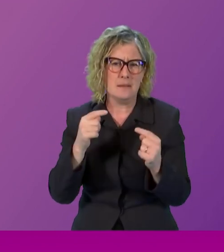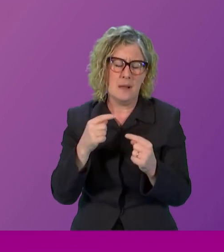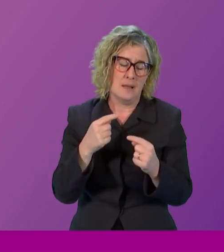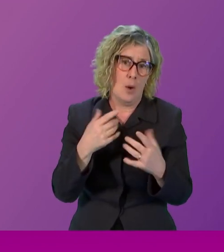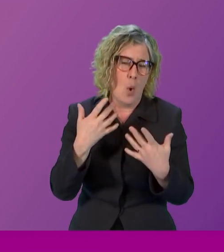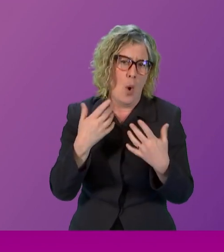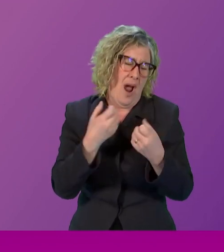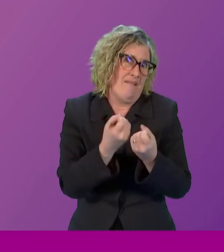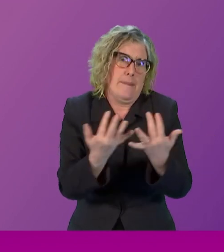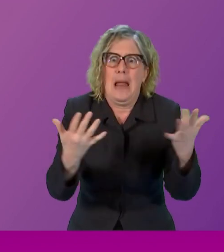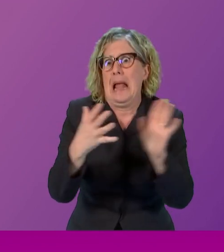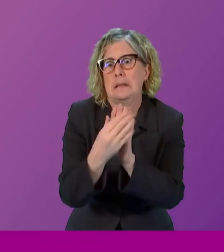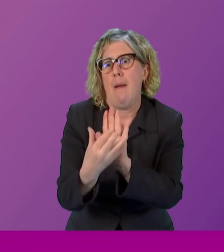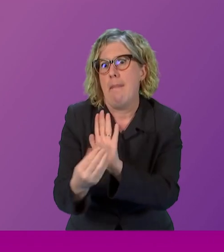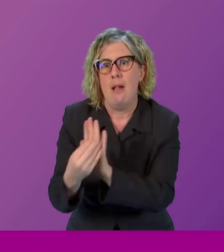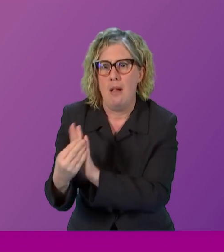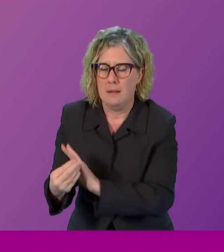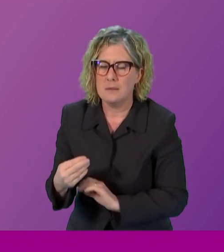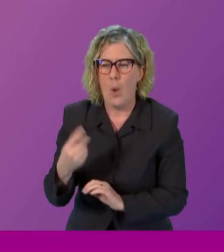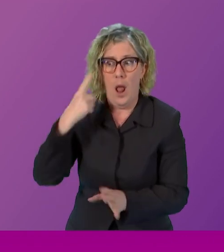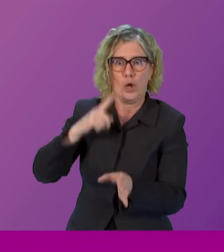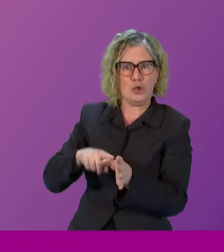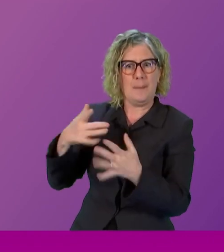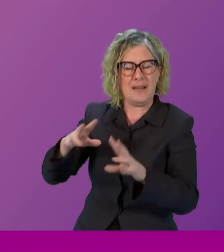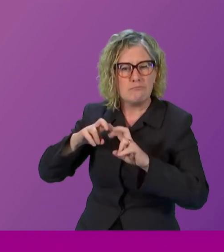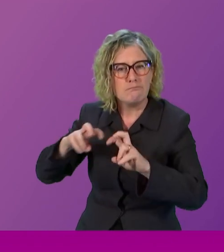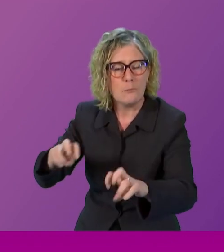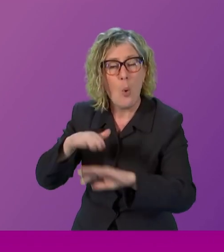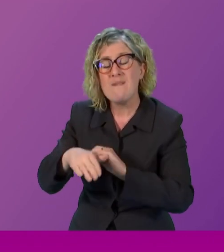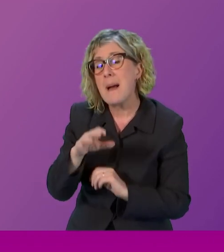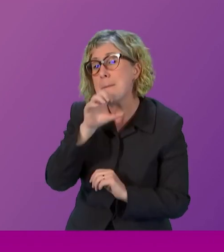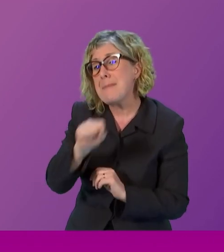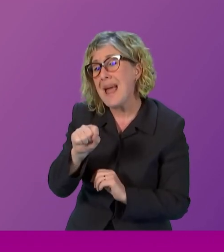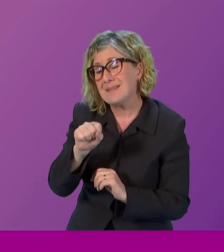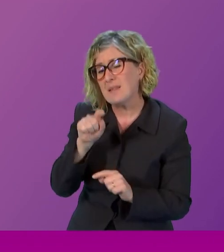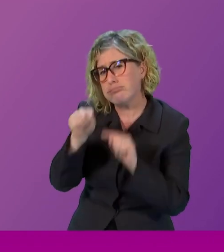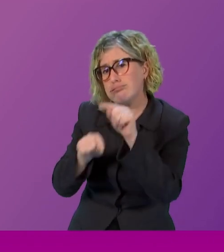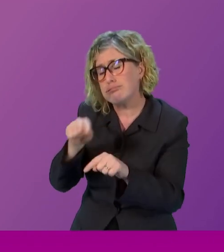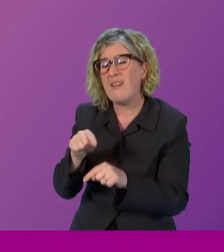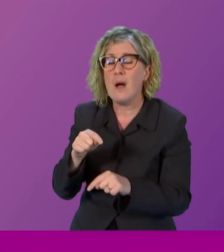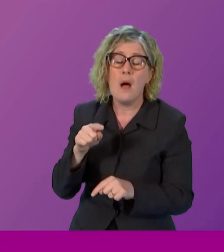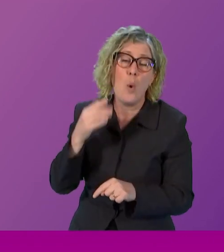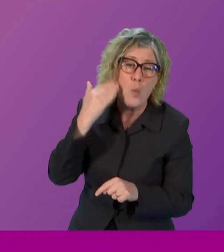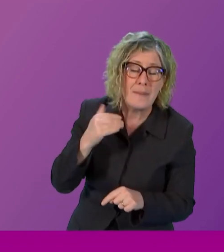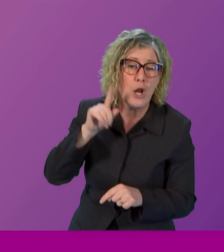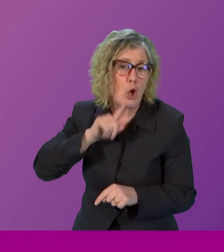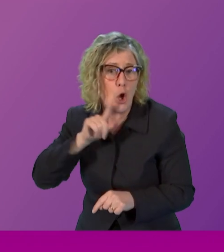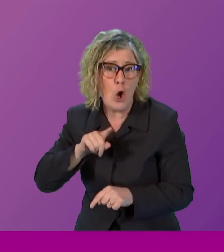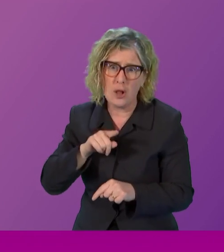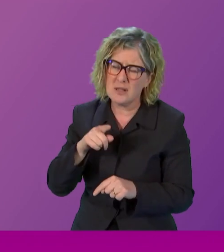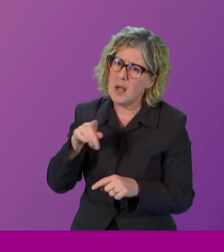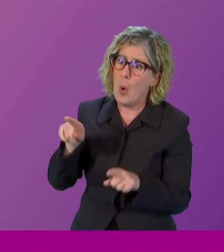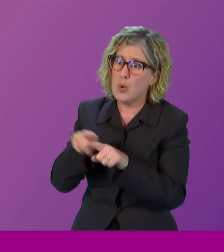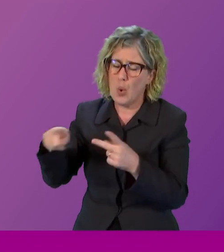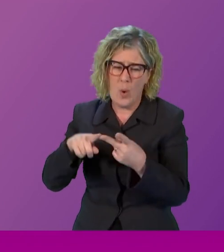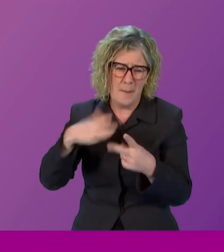important and also deeply concerning research on male violence against women and girls. You've campaigned passionately on issues from free